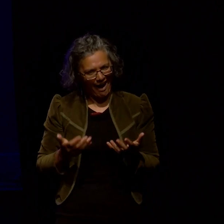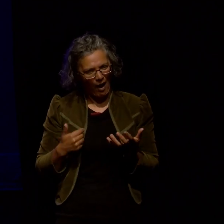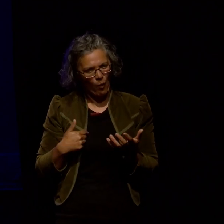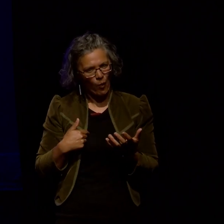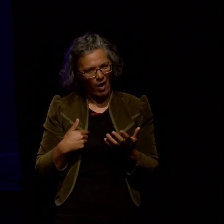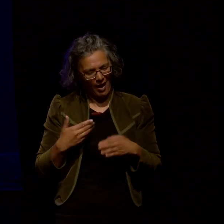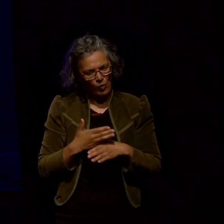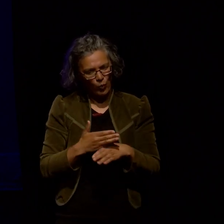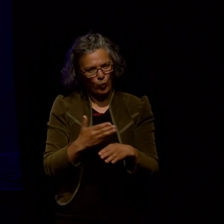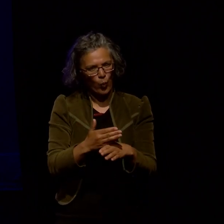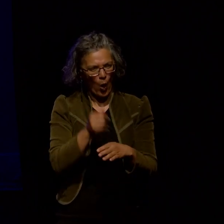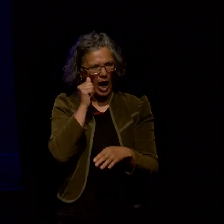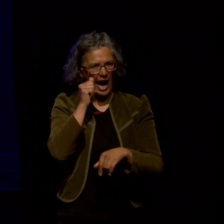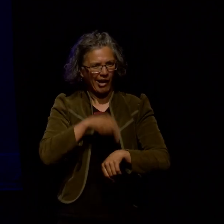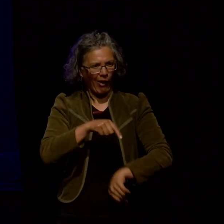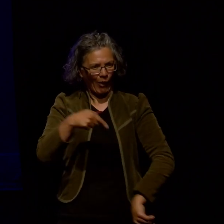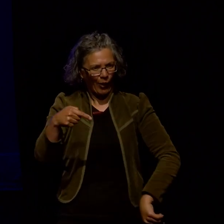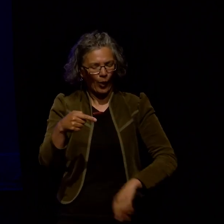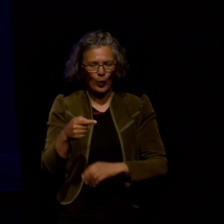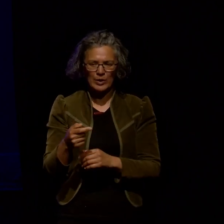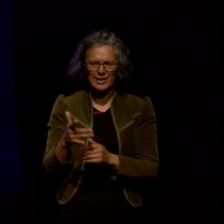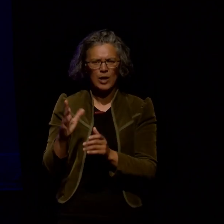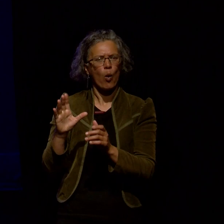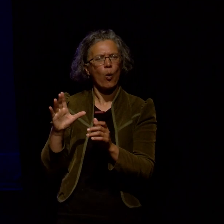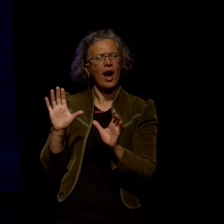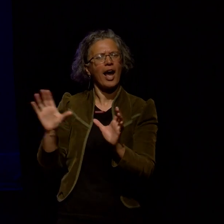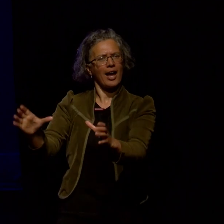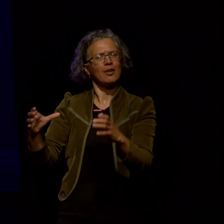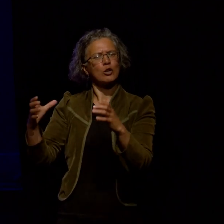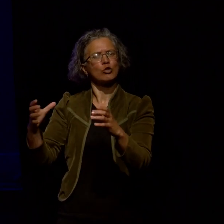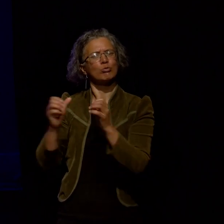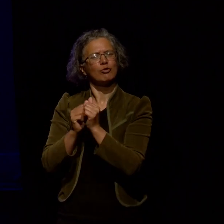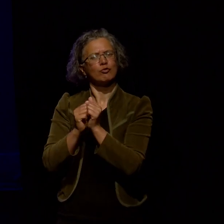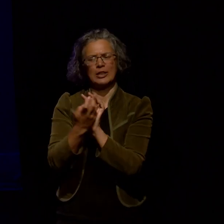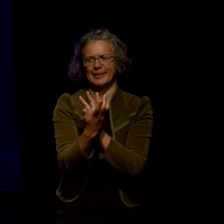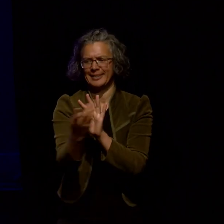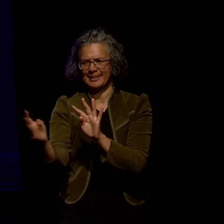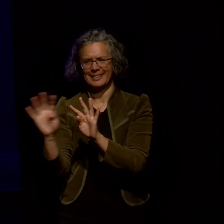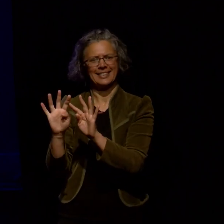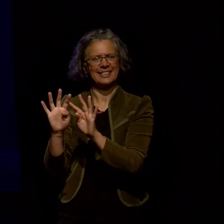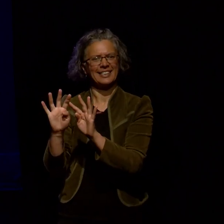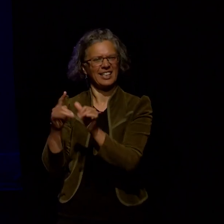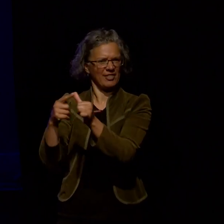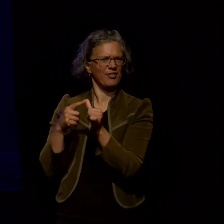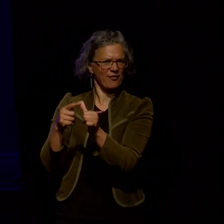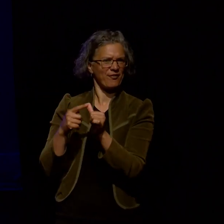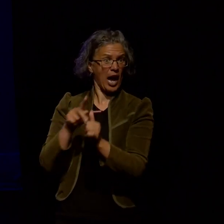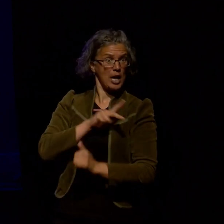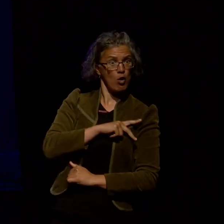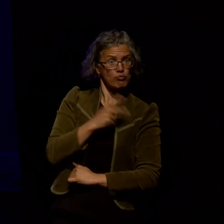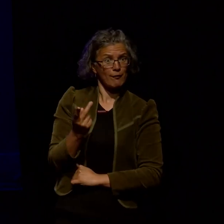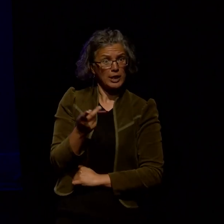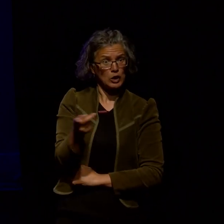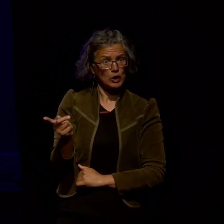of people who had some interest in maps and visualisations but who were not professionals this wasn't their